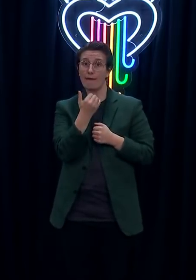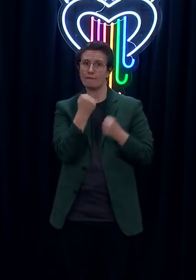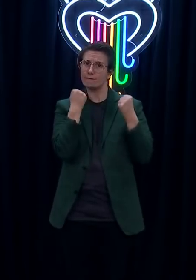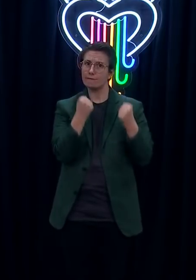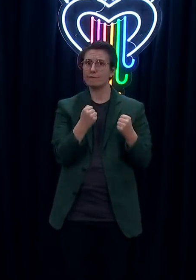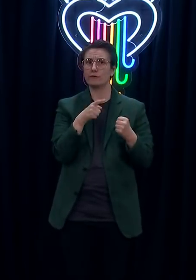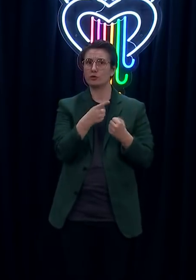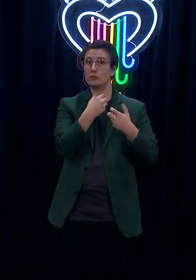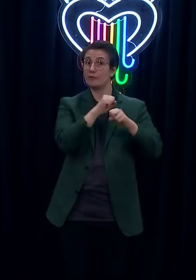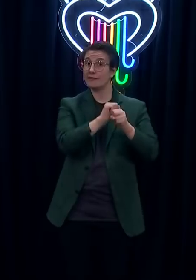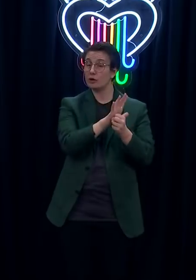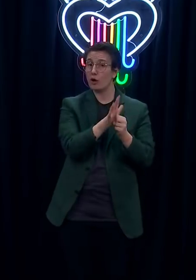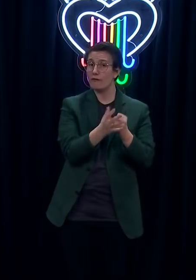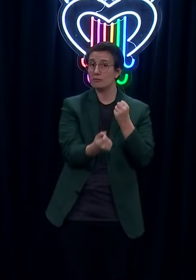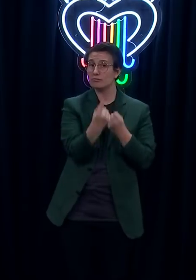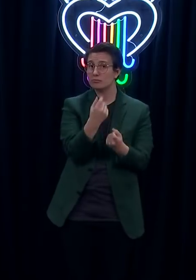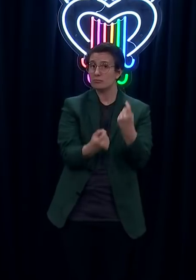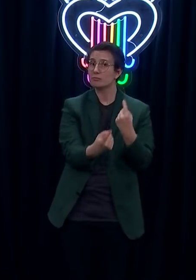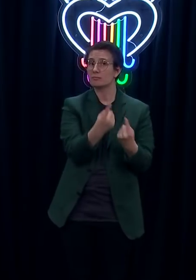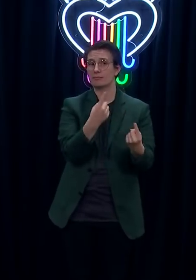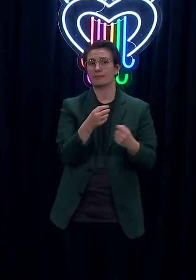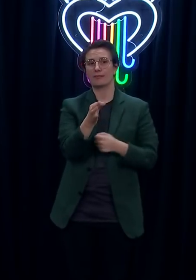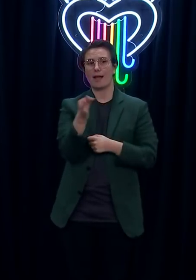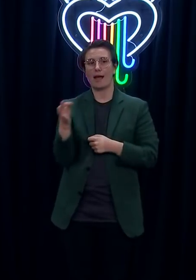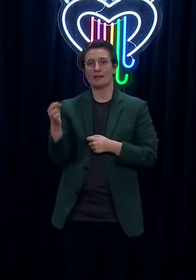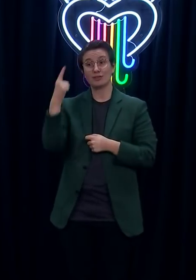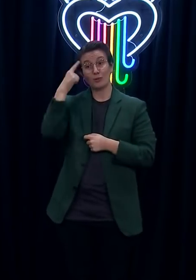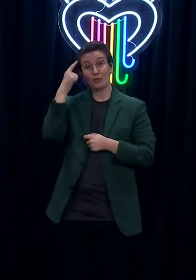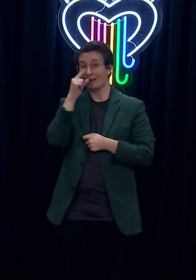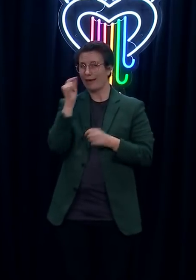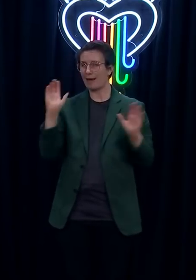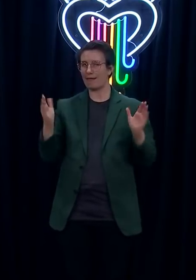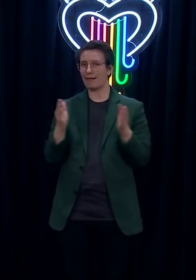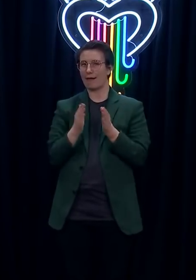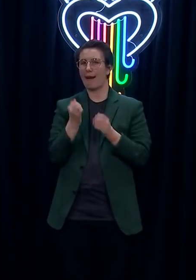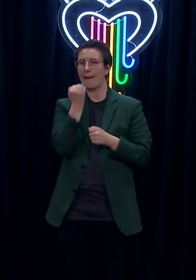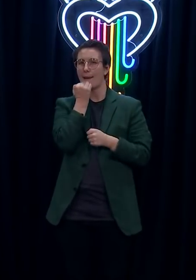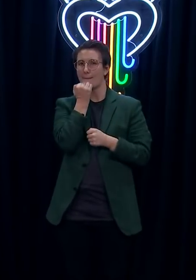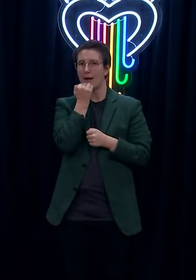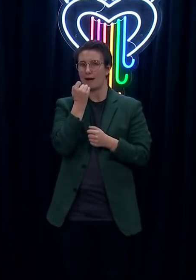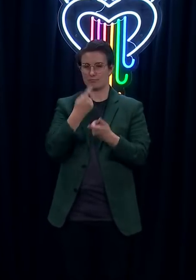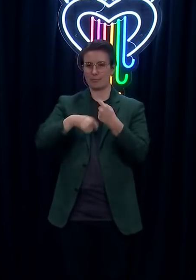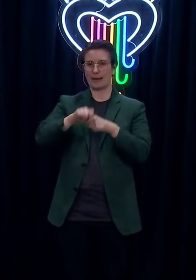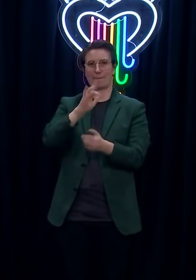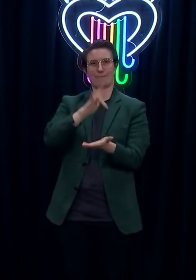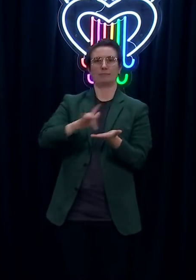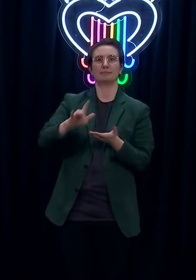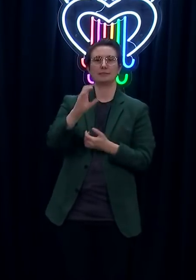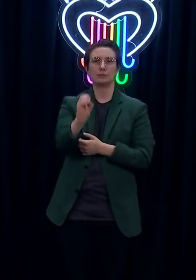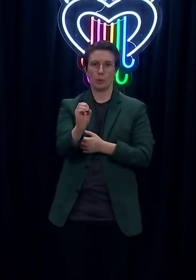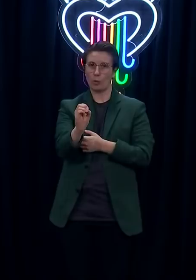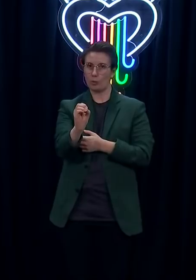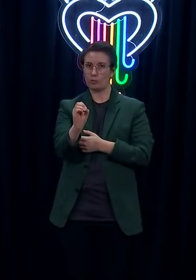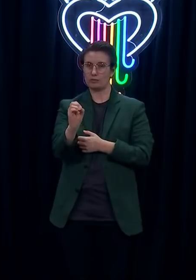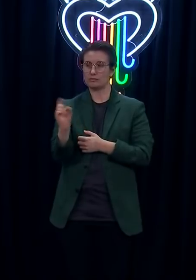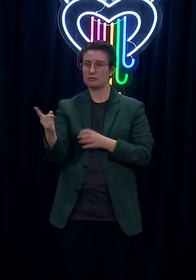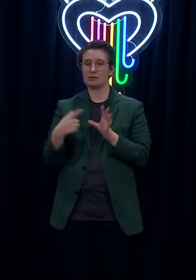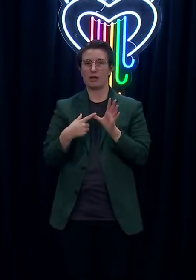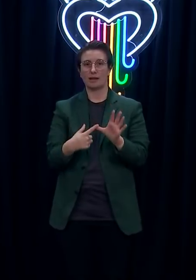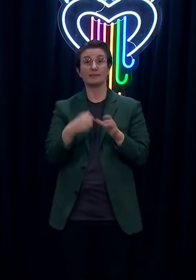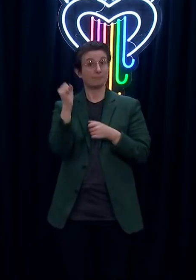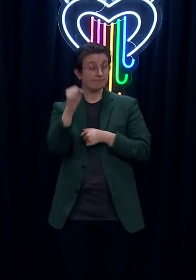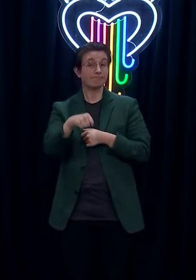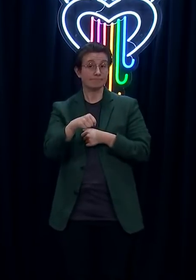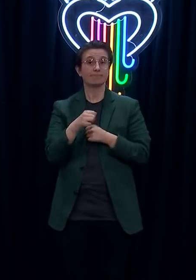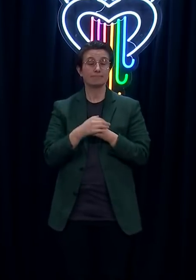believe that, you know, the ability to continue to bring these case numbers down and inevitably get to a point does exist. It's tough,